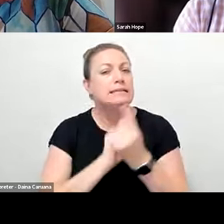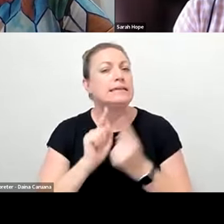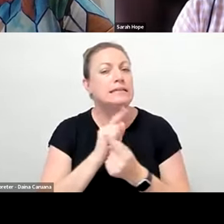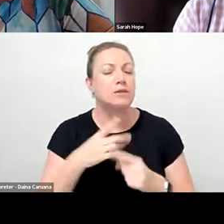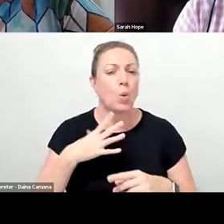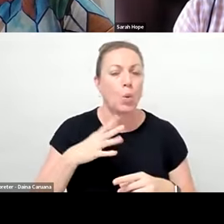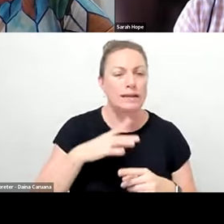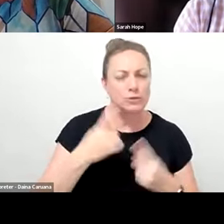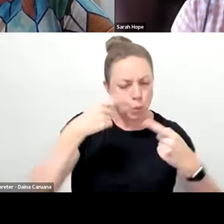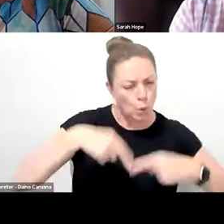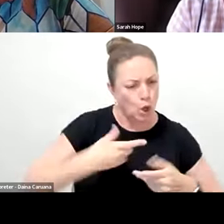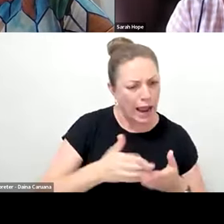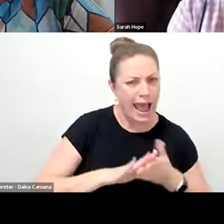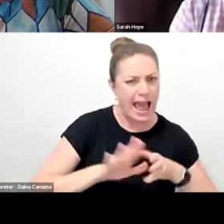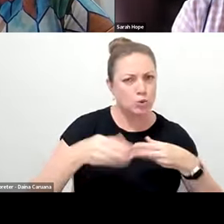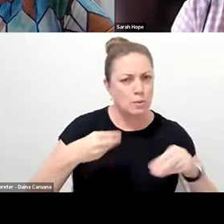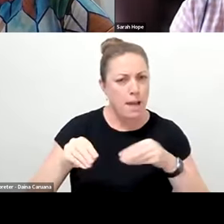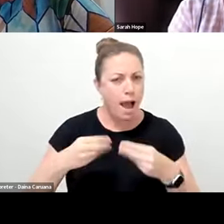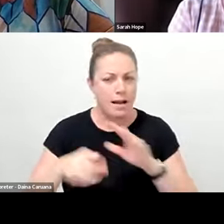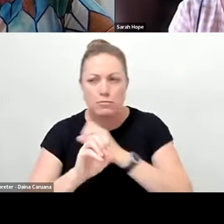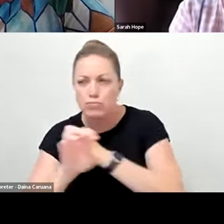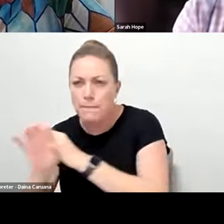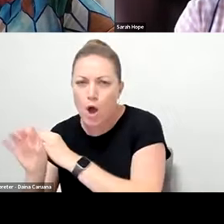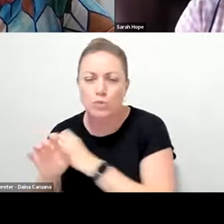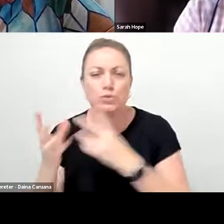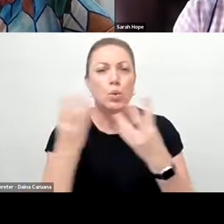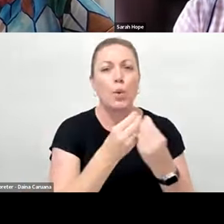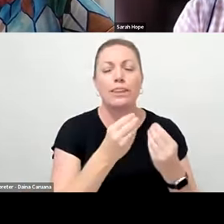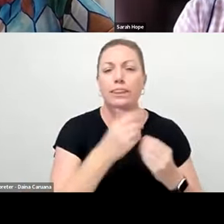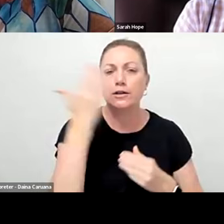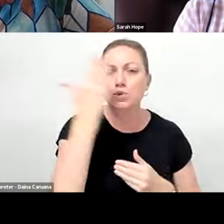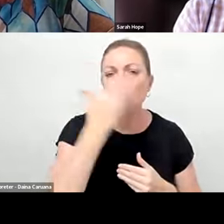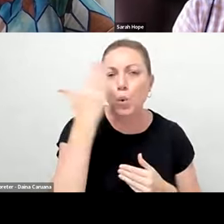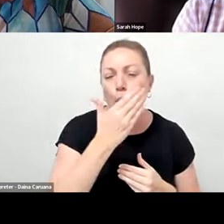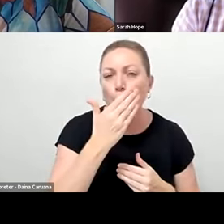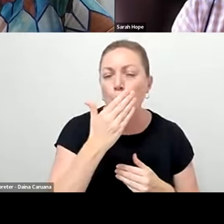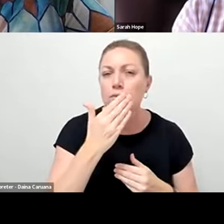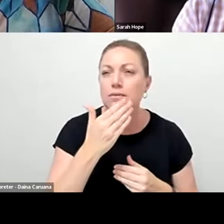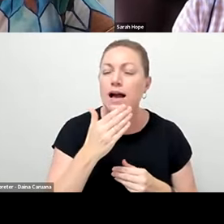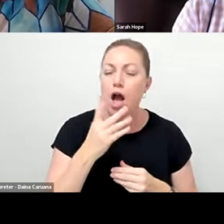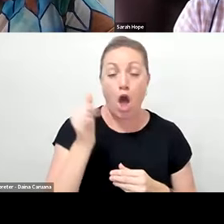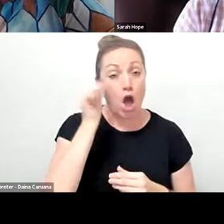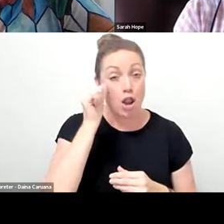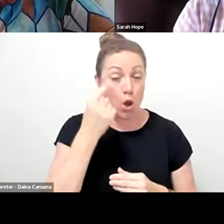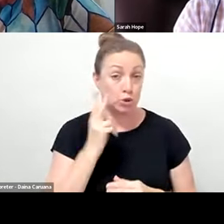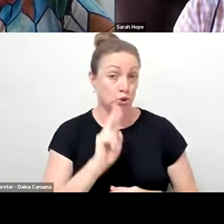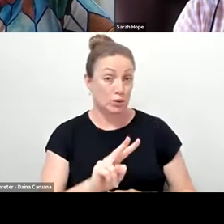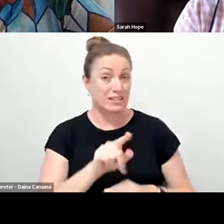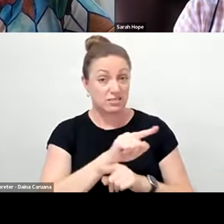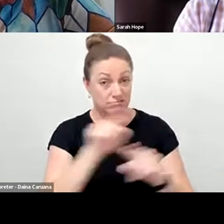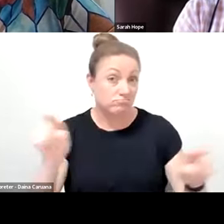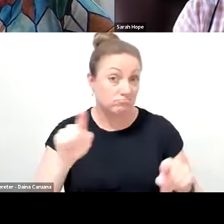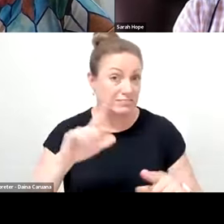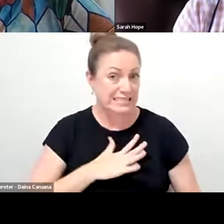market this? And, um, and, and with some of the schools in particular who did support initially how to get them the gift of the cop, the